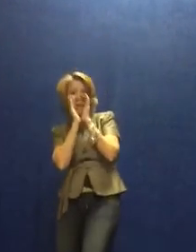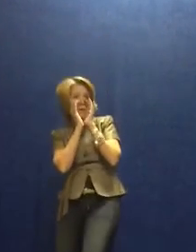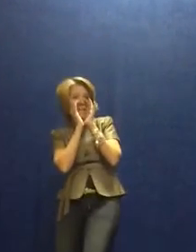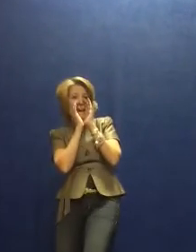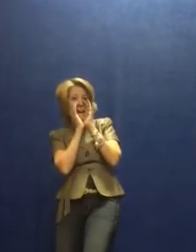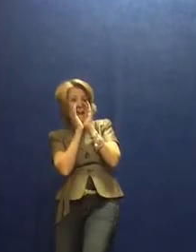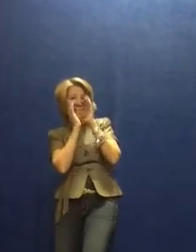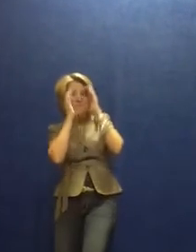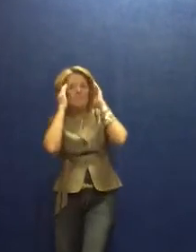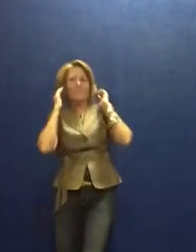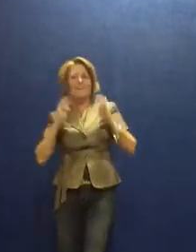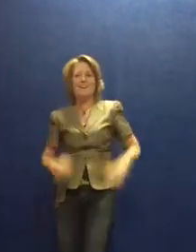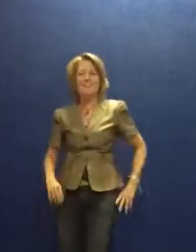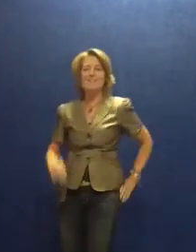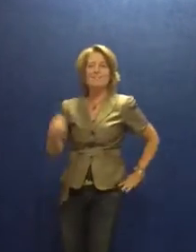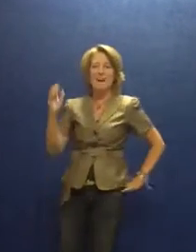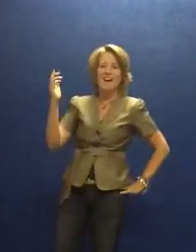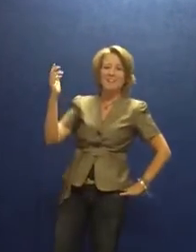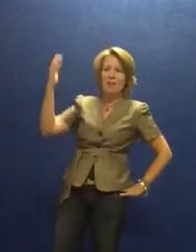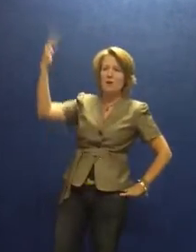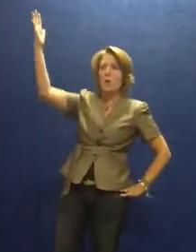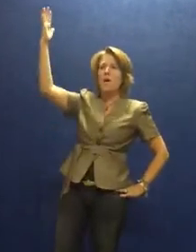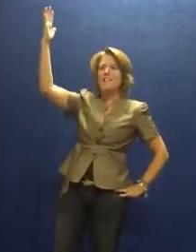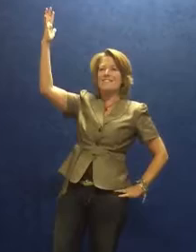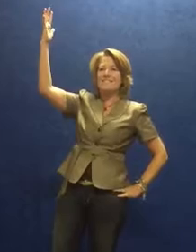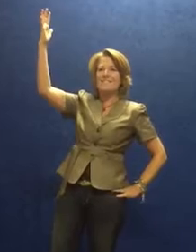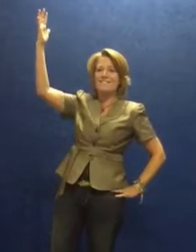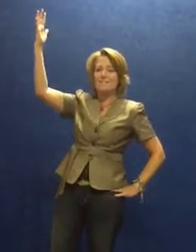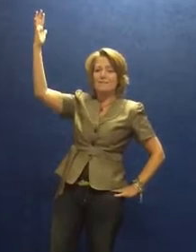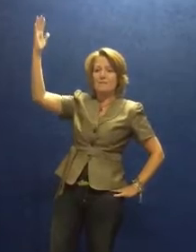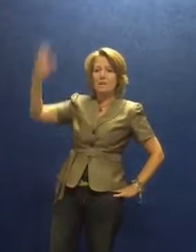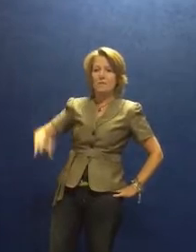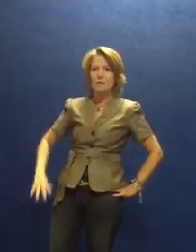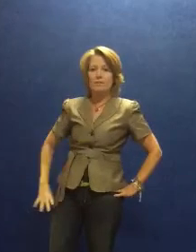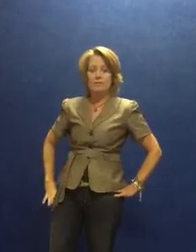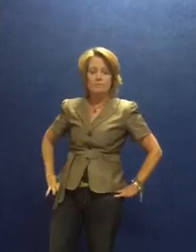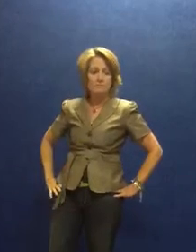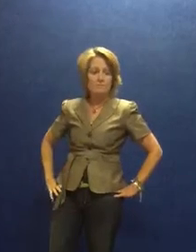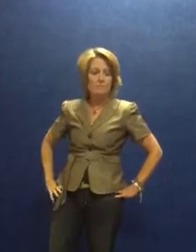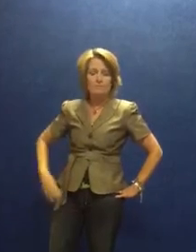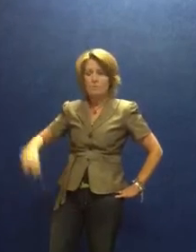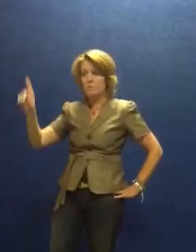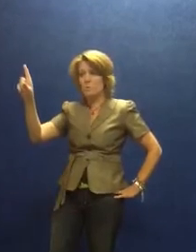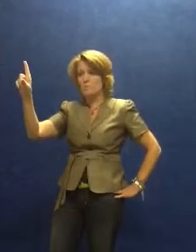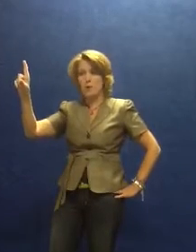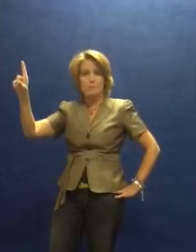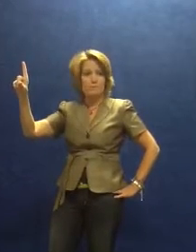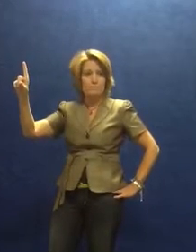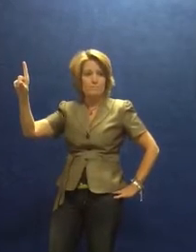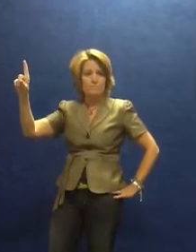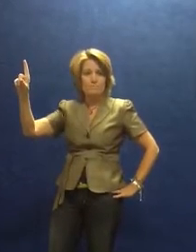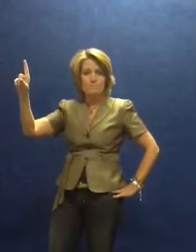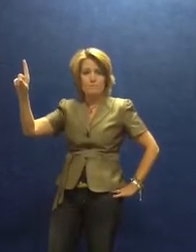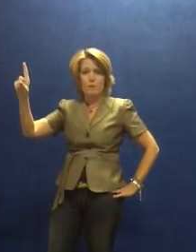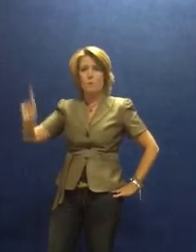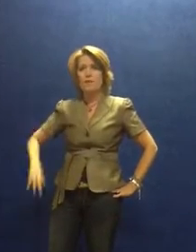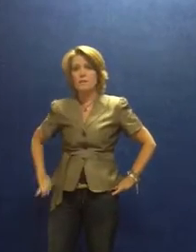to a game? And he smiled. Of course! However, just one problem. We need